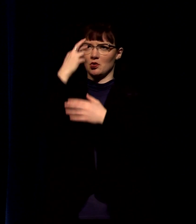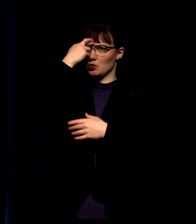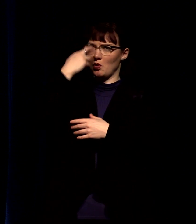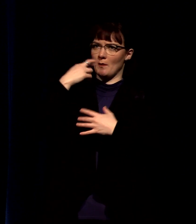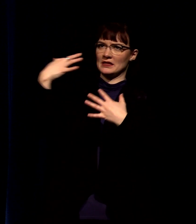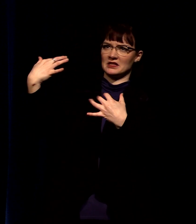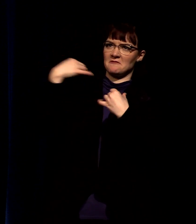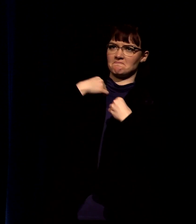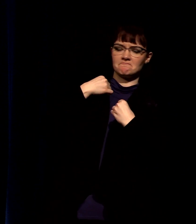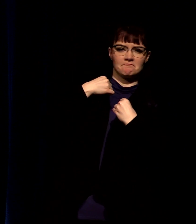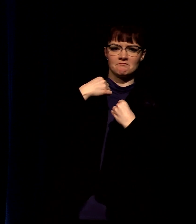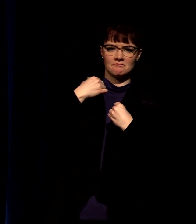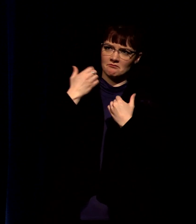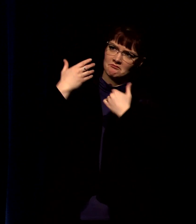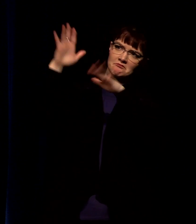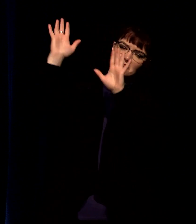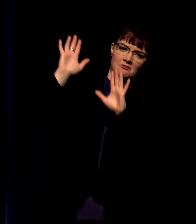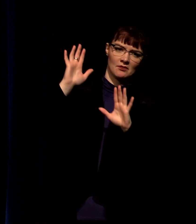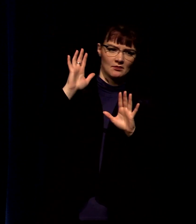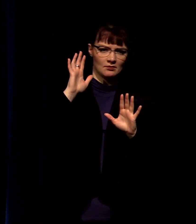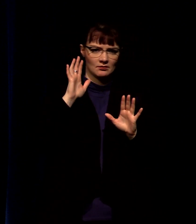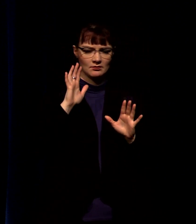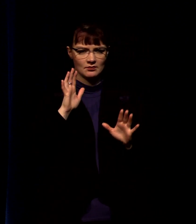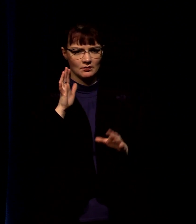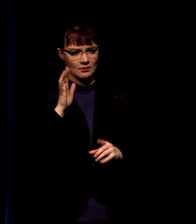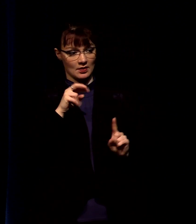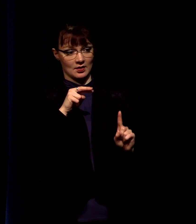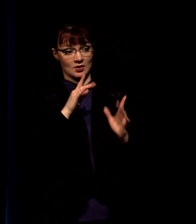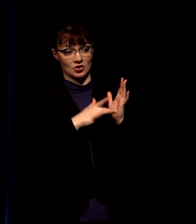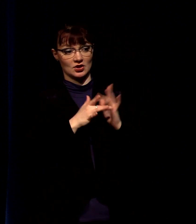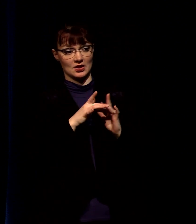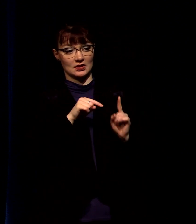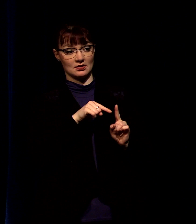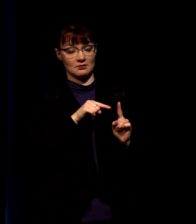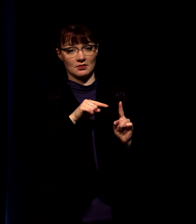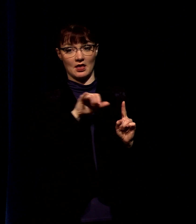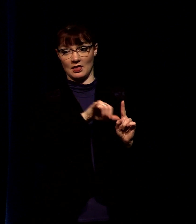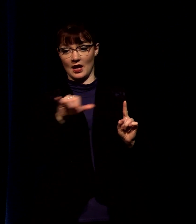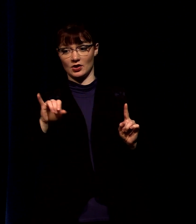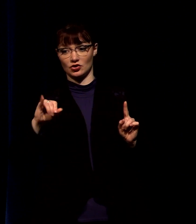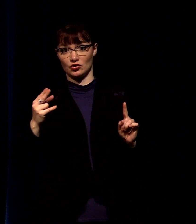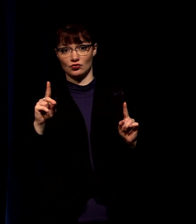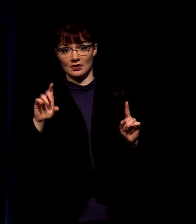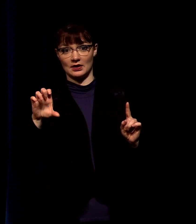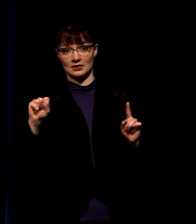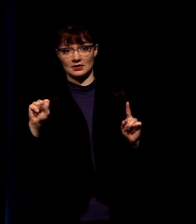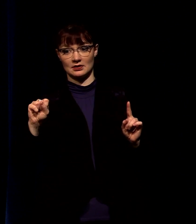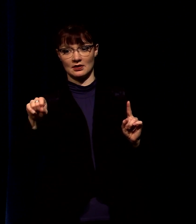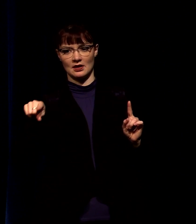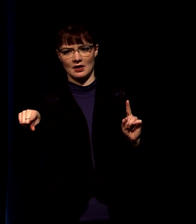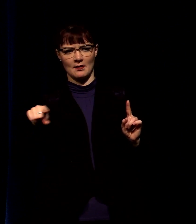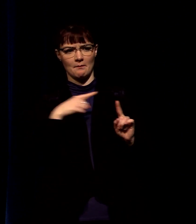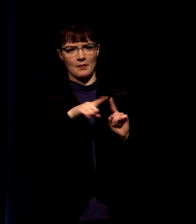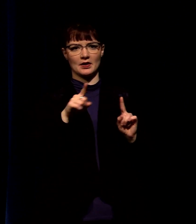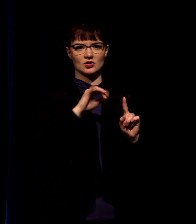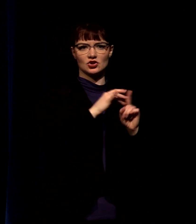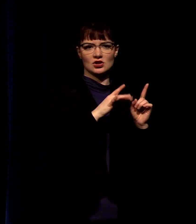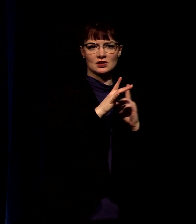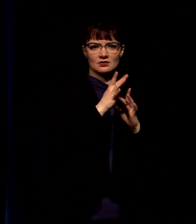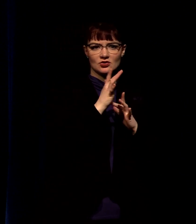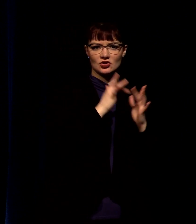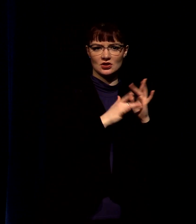end the taxes might this figure be the next judas but a judas that actually succeeds and frees us